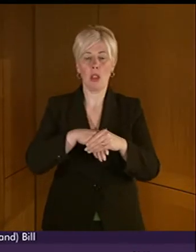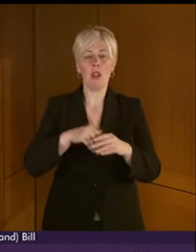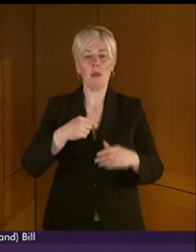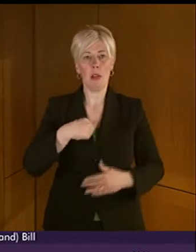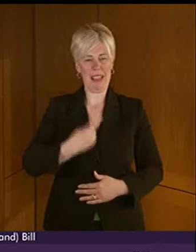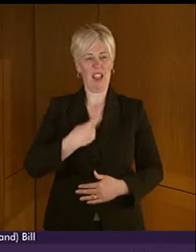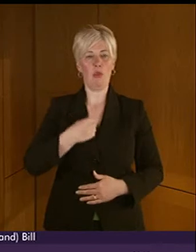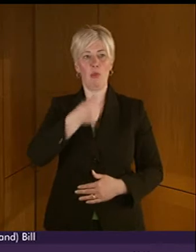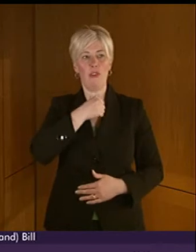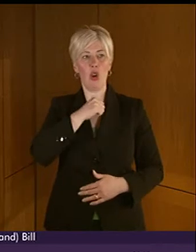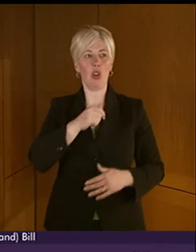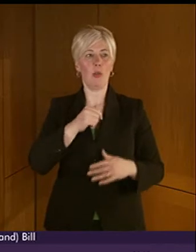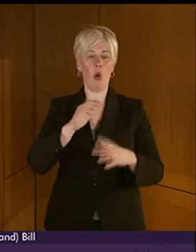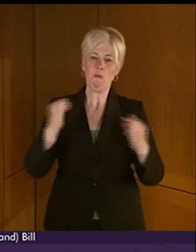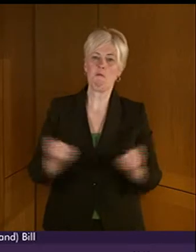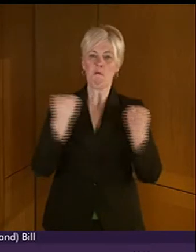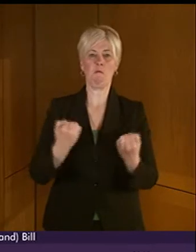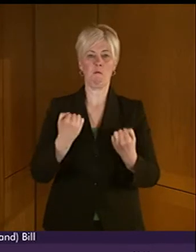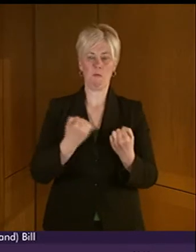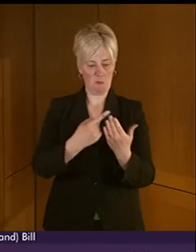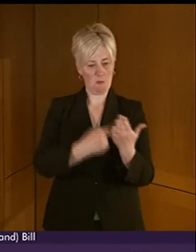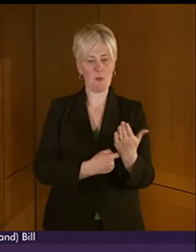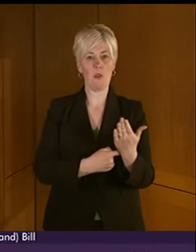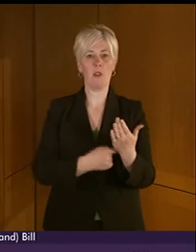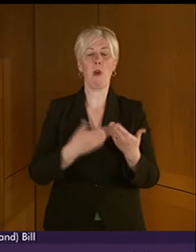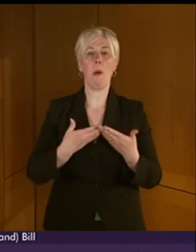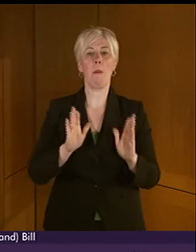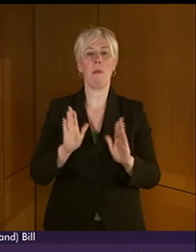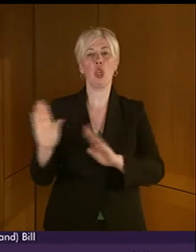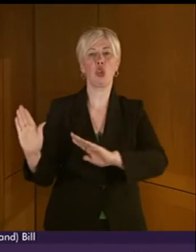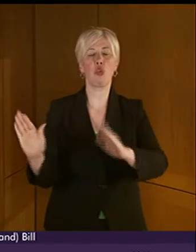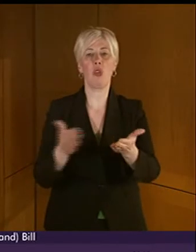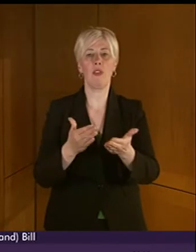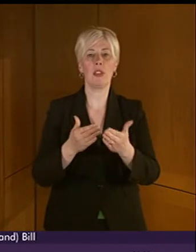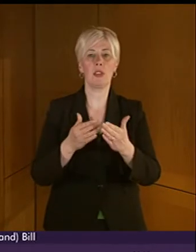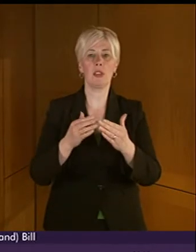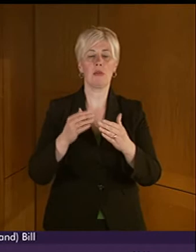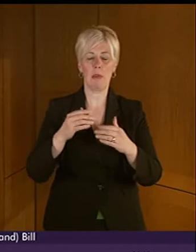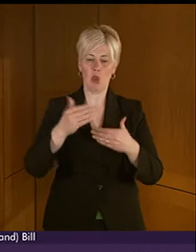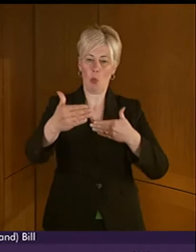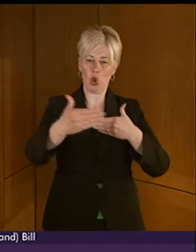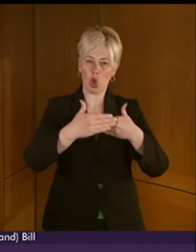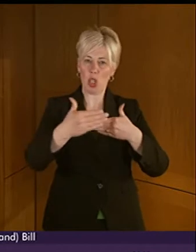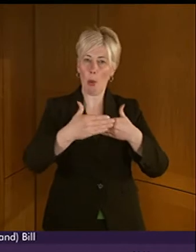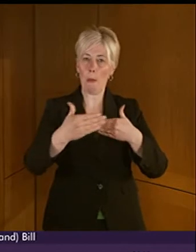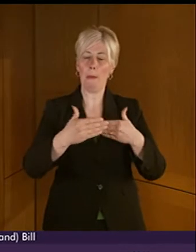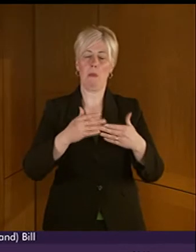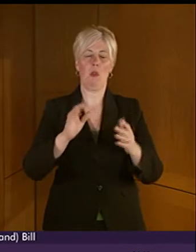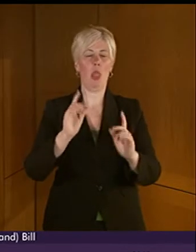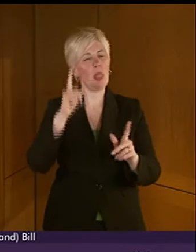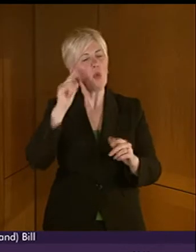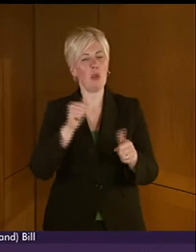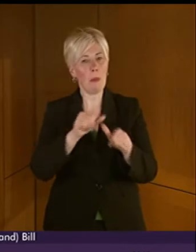robust intervention to legislate for public service bodies over the shorter term, in particular, to embrace